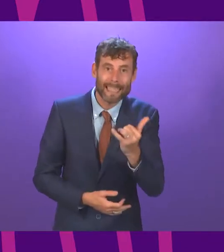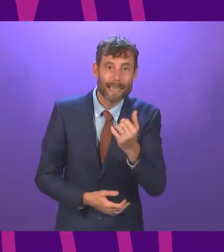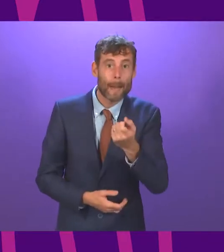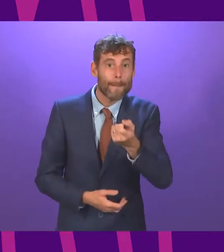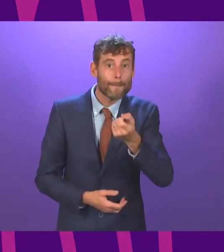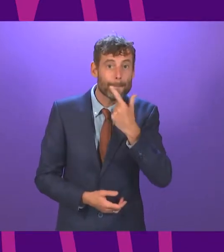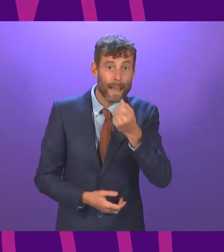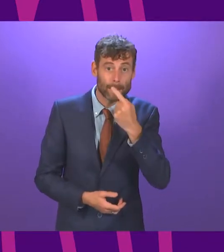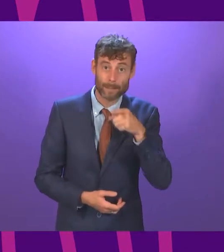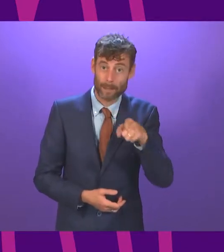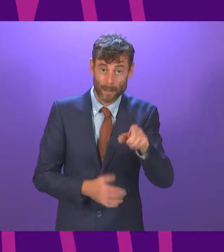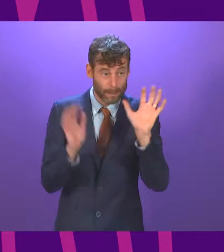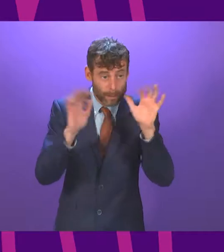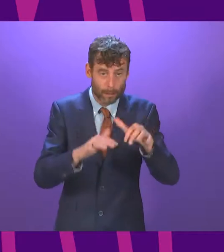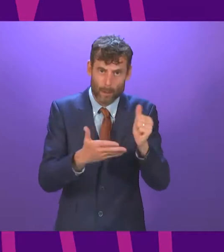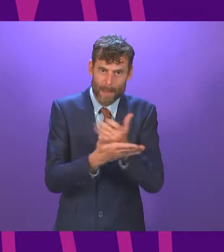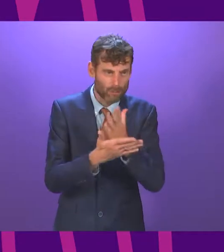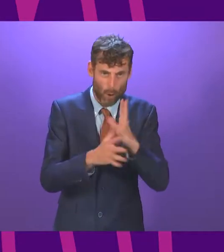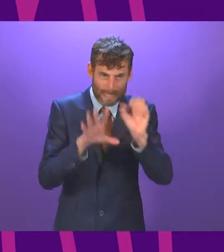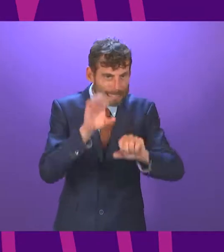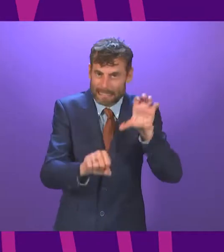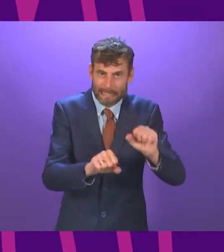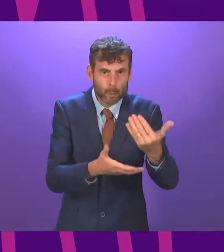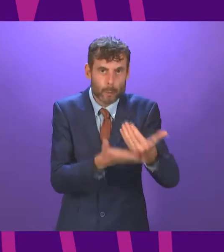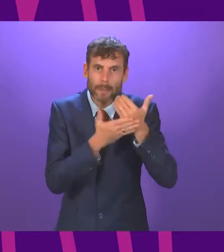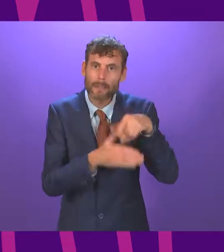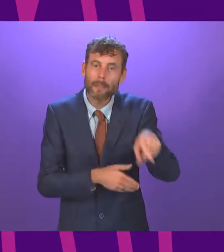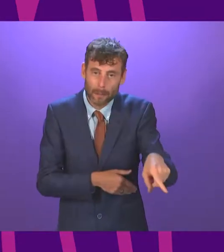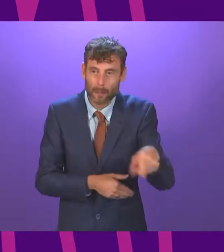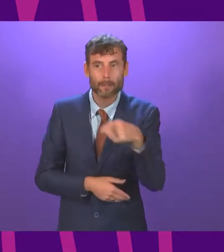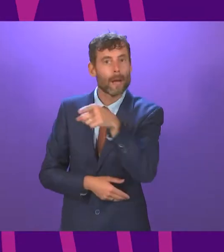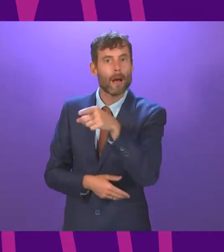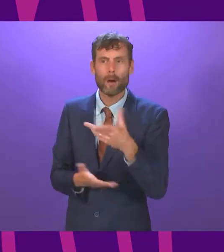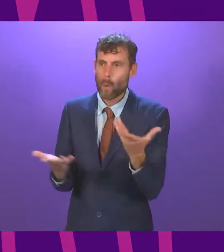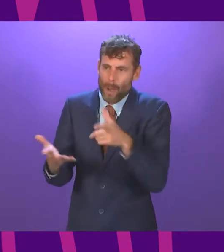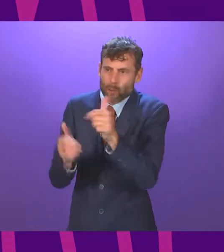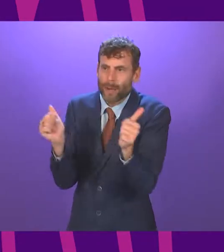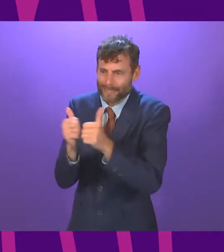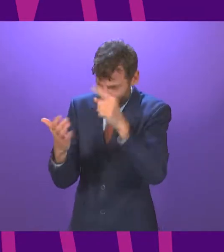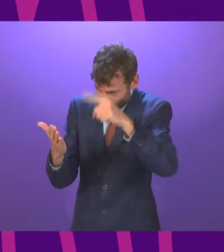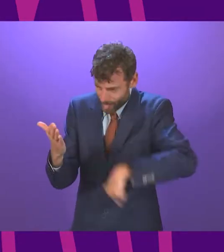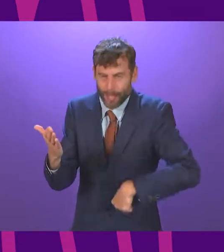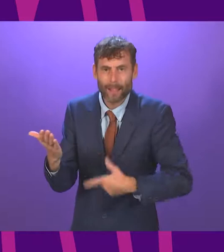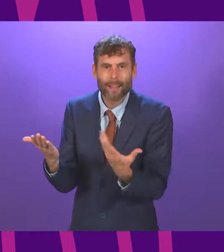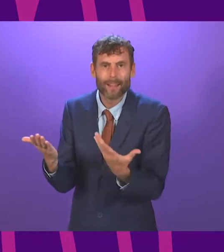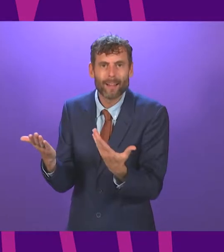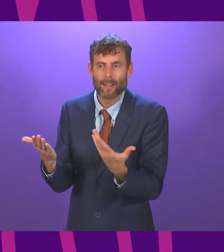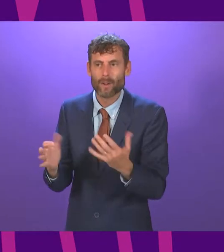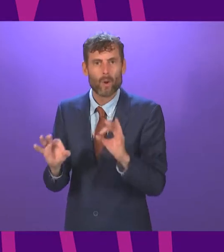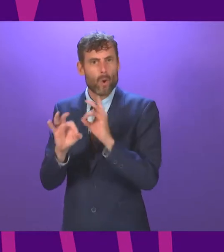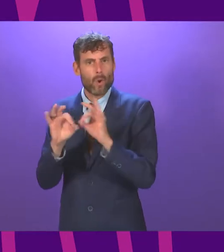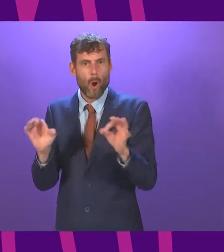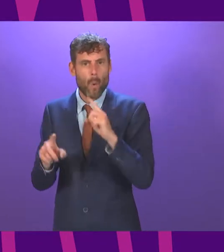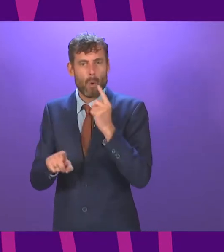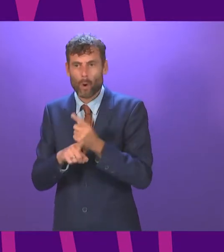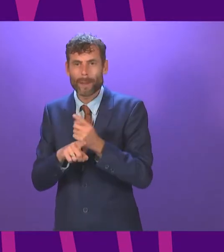safe. Yet the Nationalist Coalition agreement agreed today here is entirely silent on Scotland's